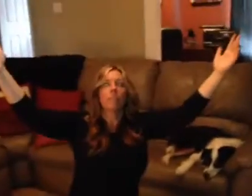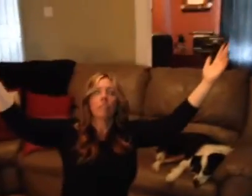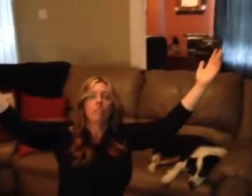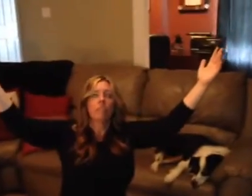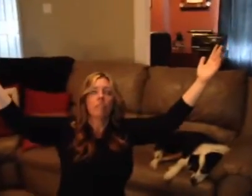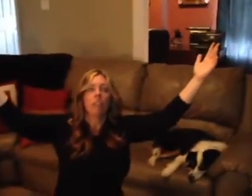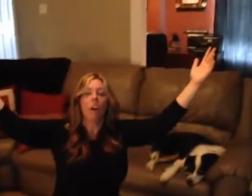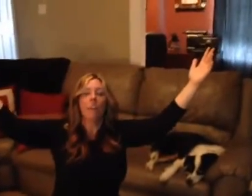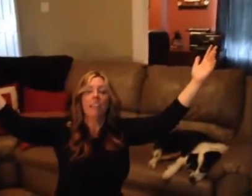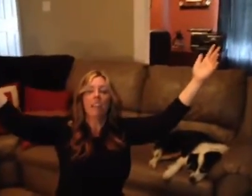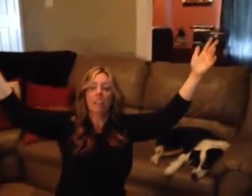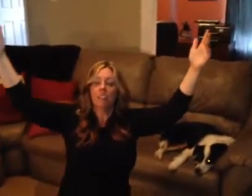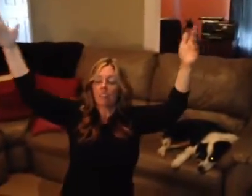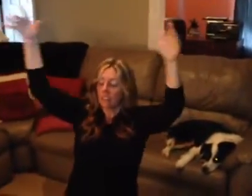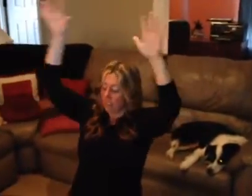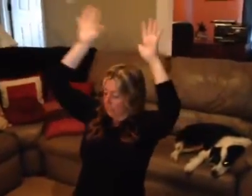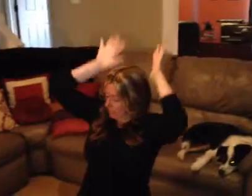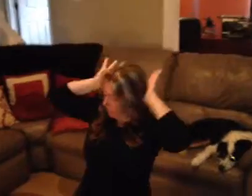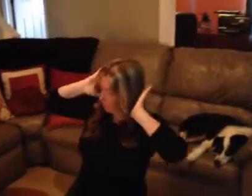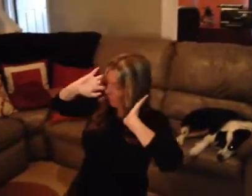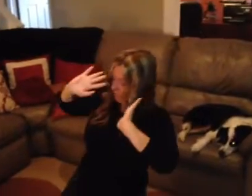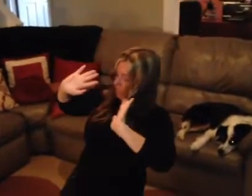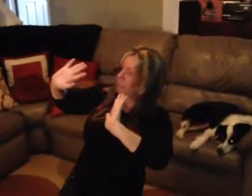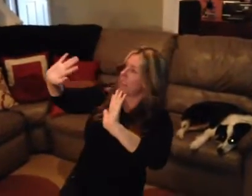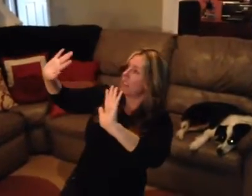All here. Three. here.